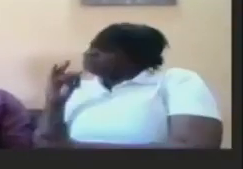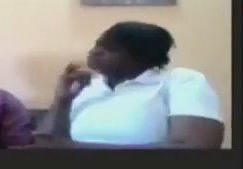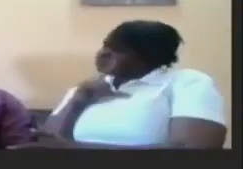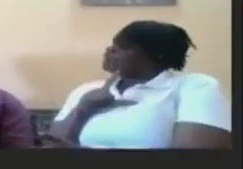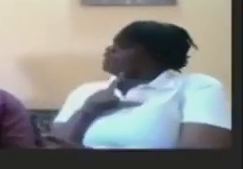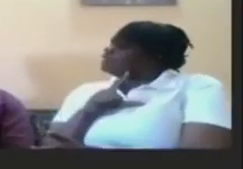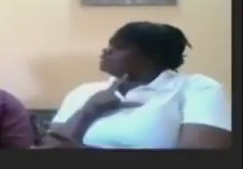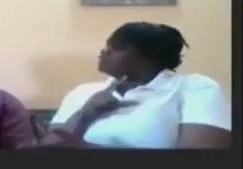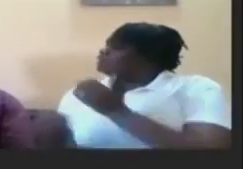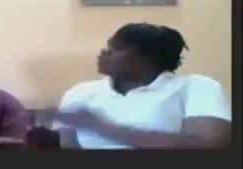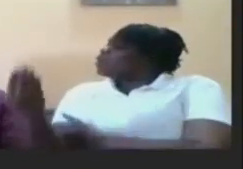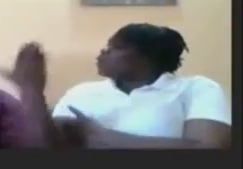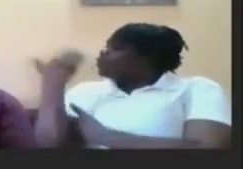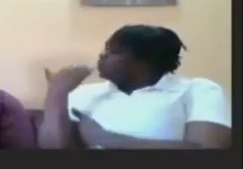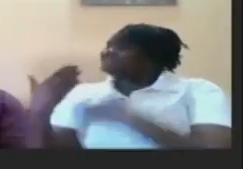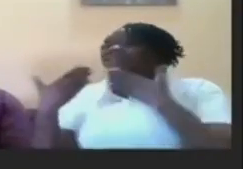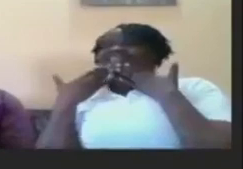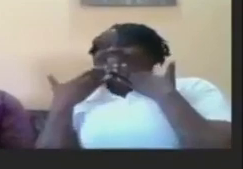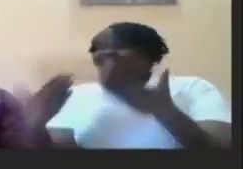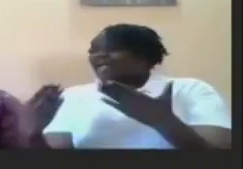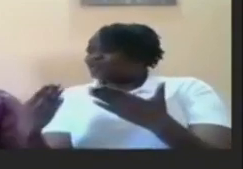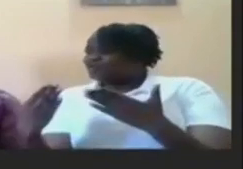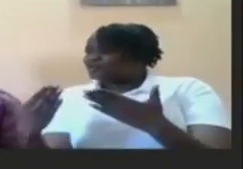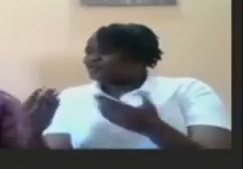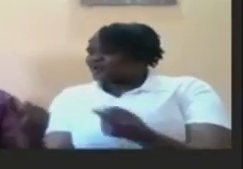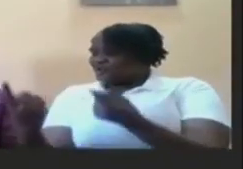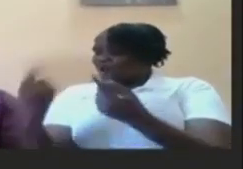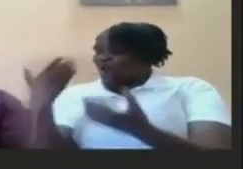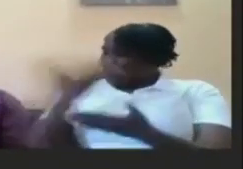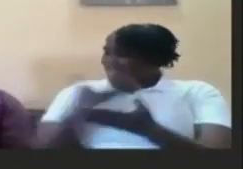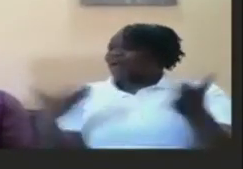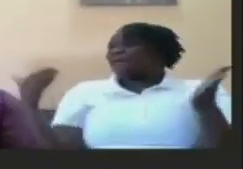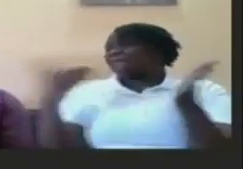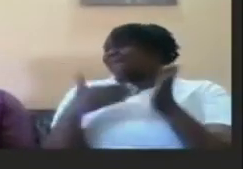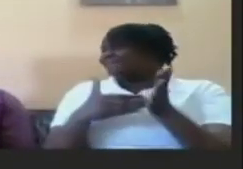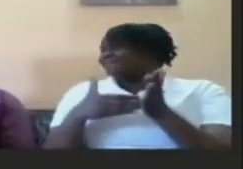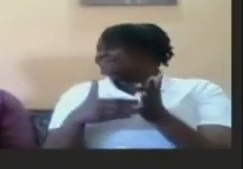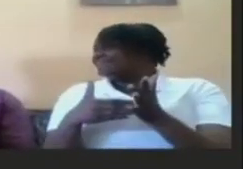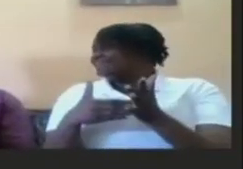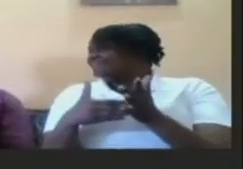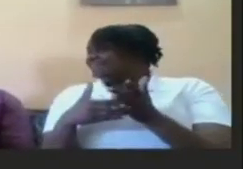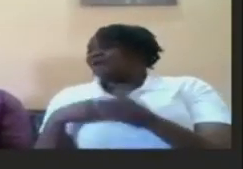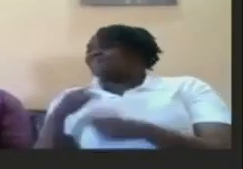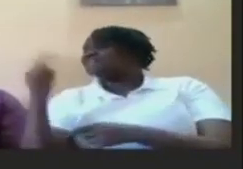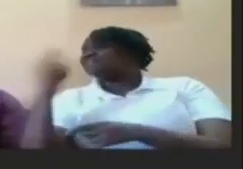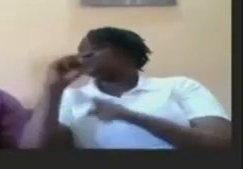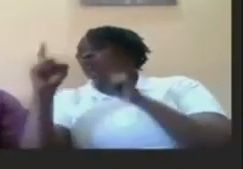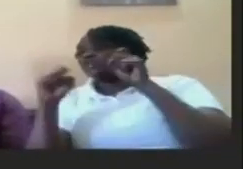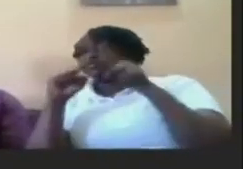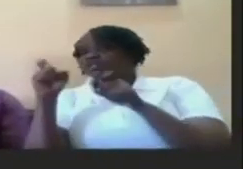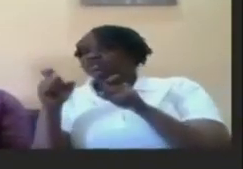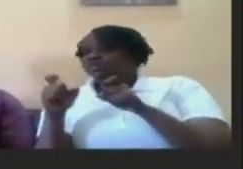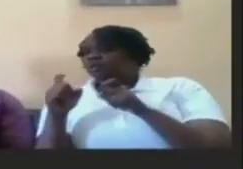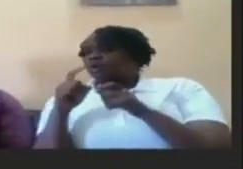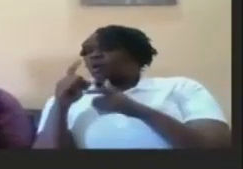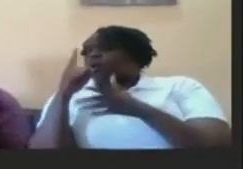morning and thank you and welcome to unique not different my my first question at what age did you learn sign language